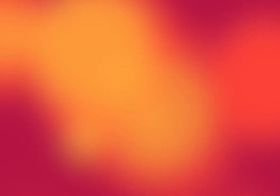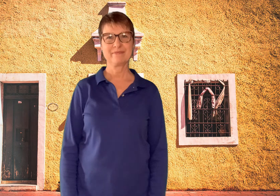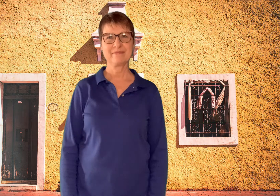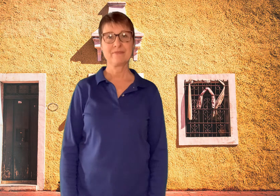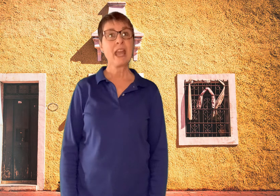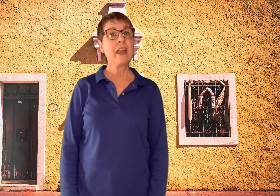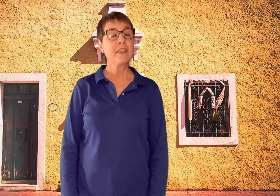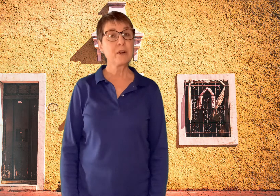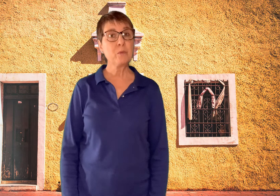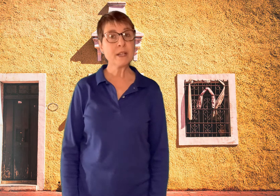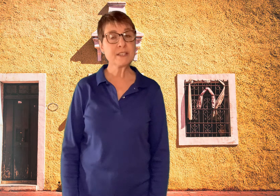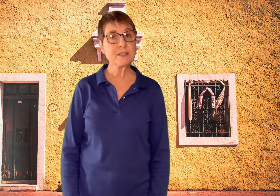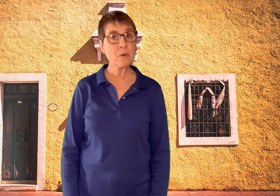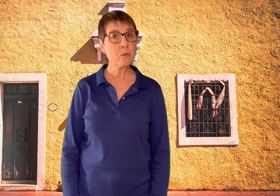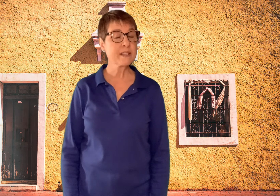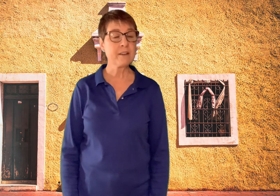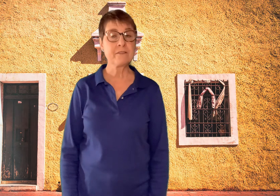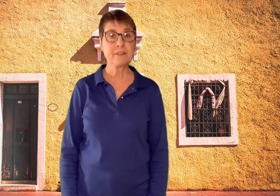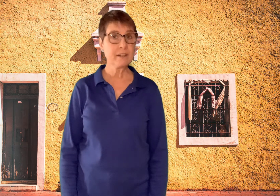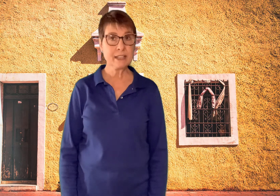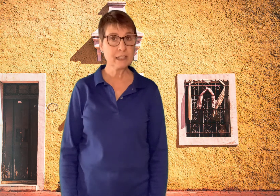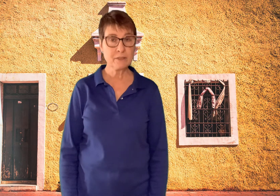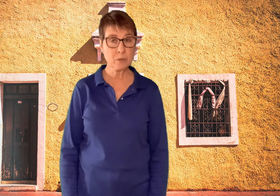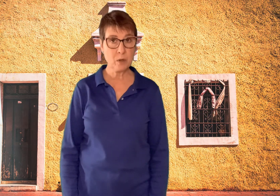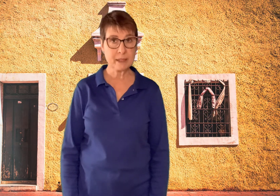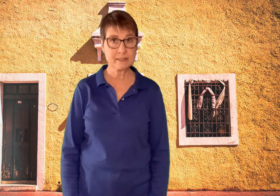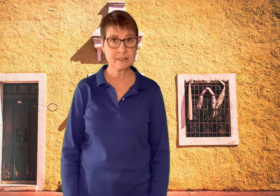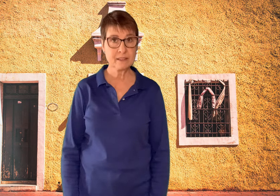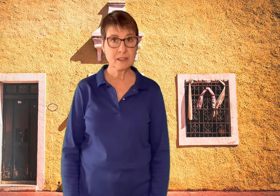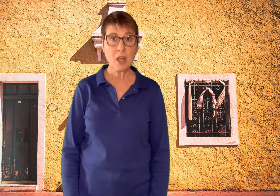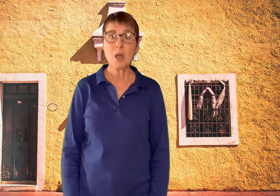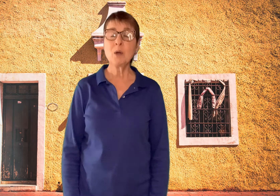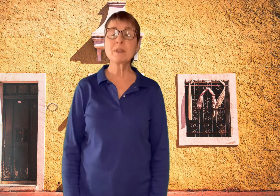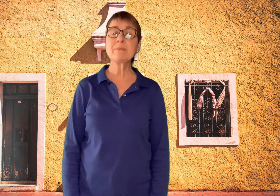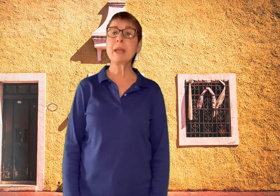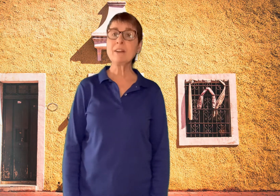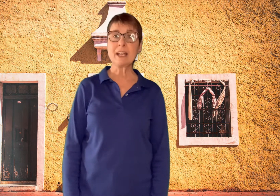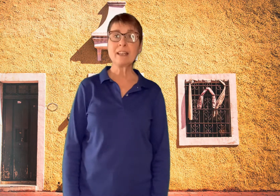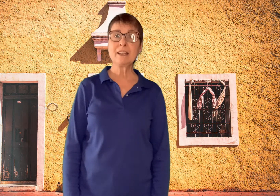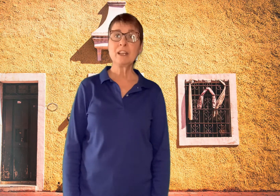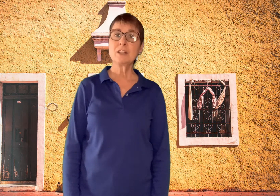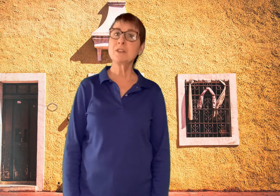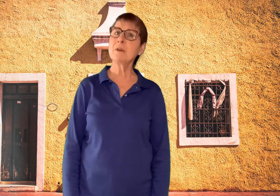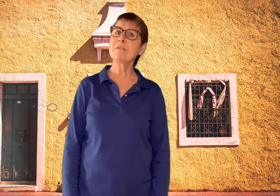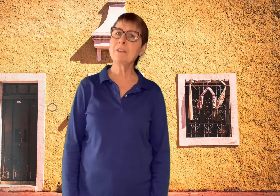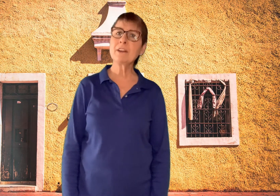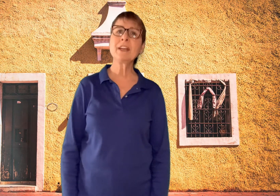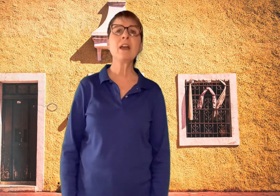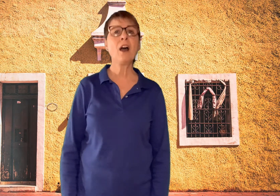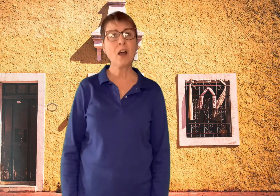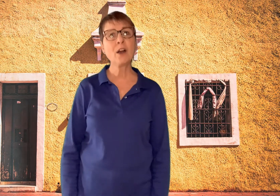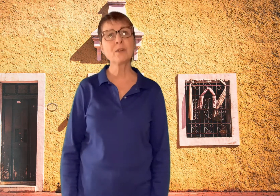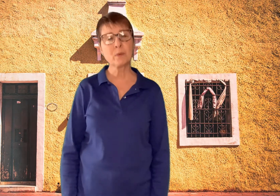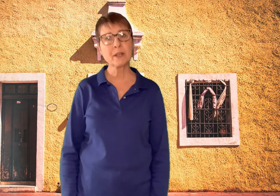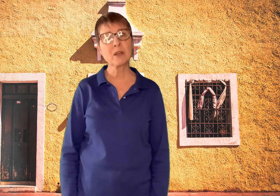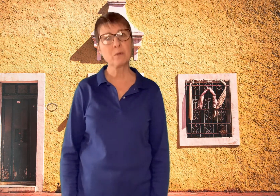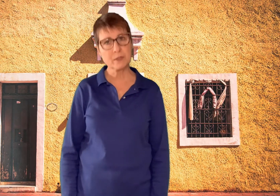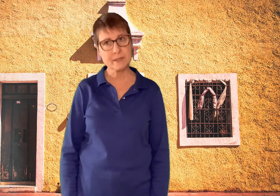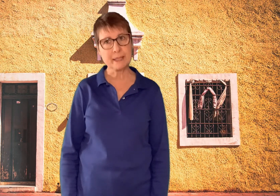There once was a very clever woman who was married to a very hard working woodsman.